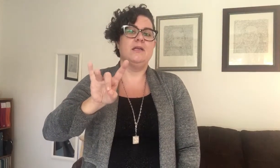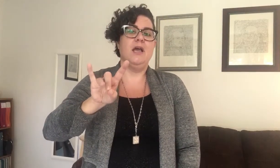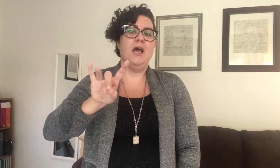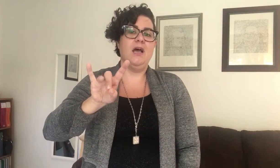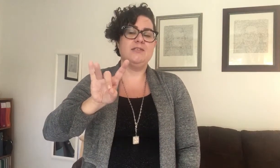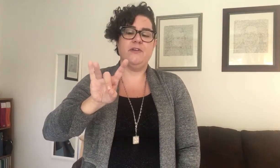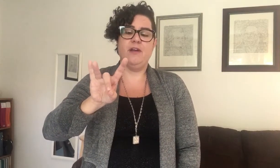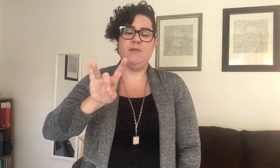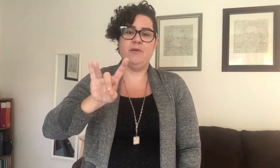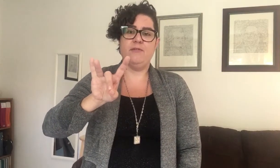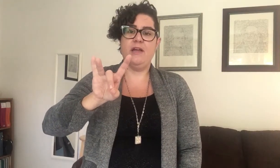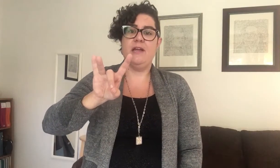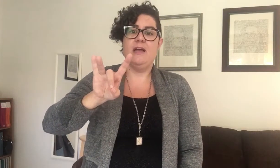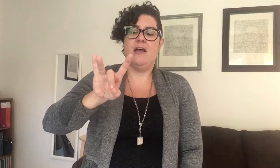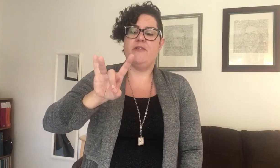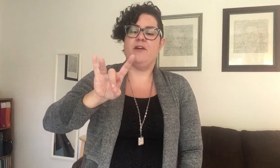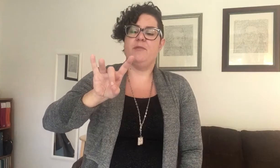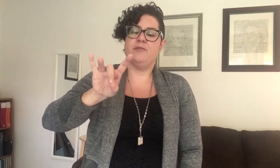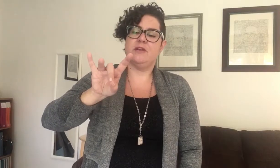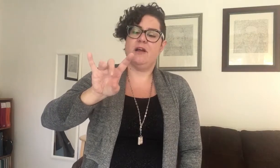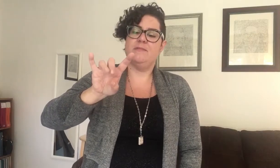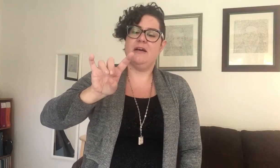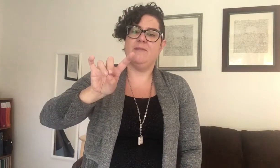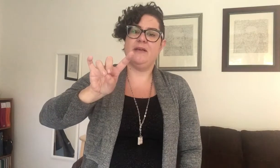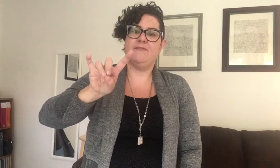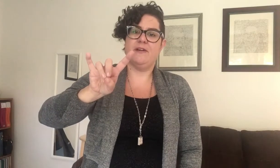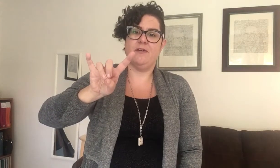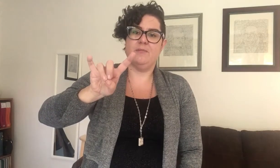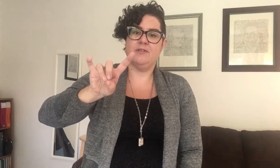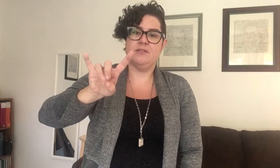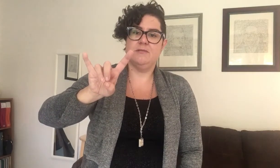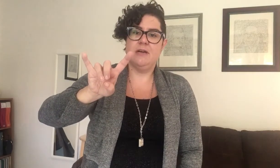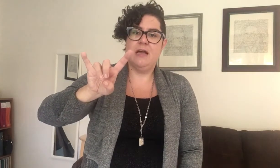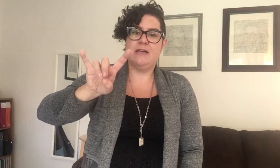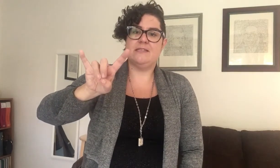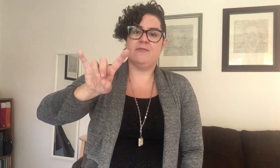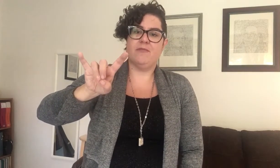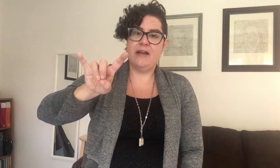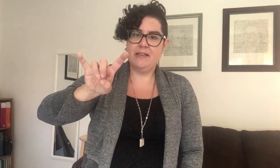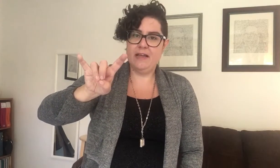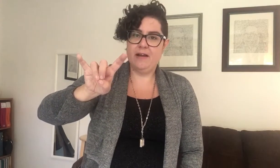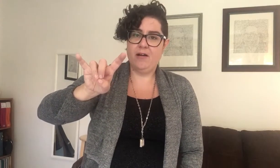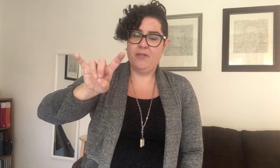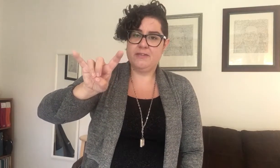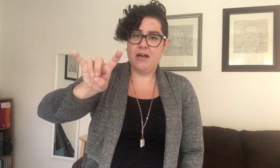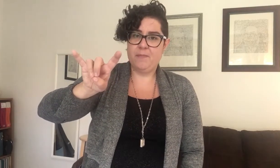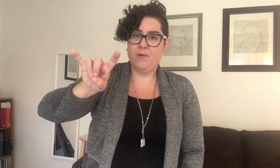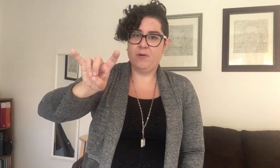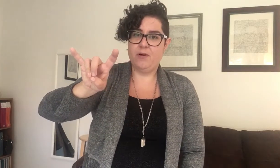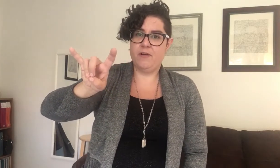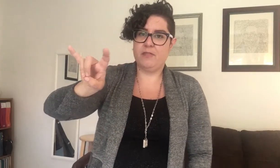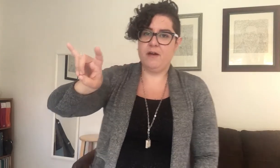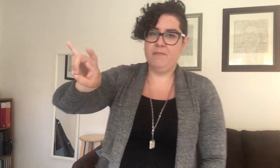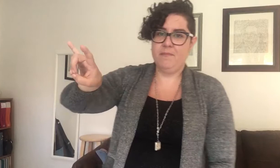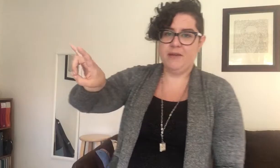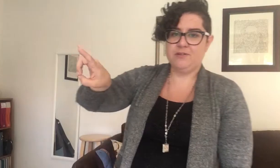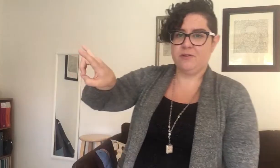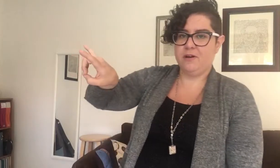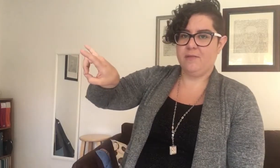Yes, finger number three. And finger number three is going to come down and meet finger number two and sit right there on the top corner of our thumb. Make sure that our